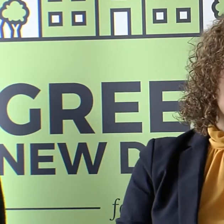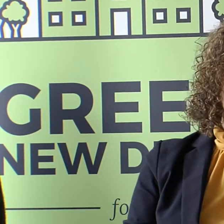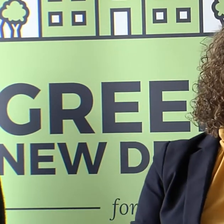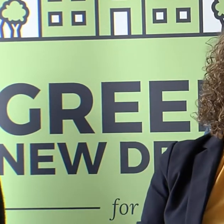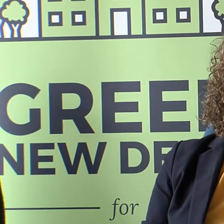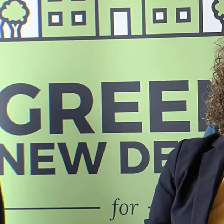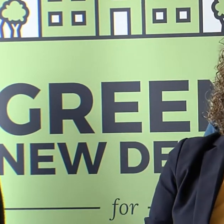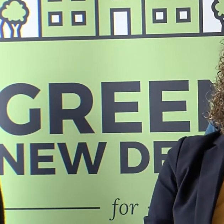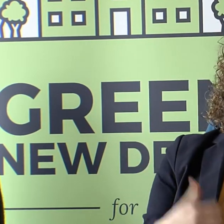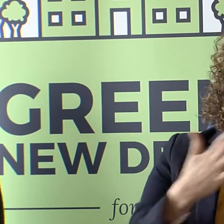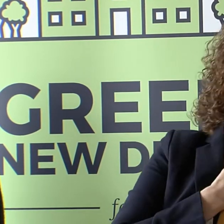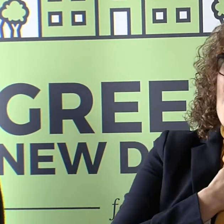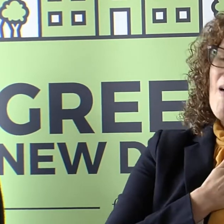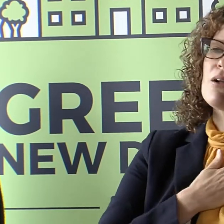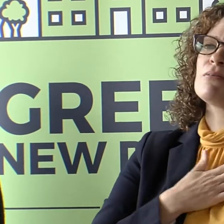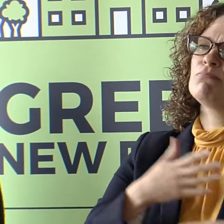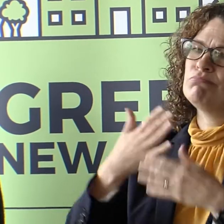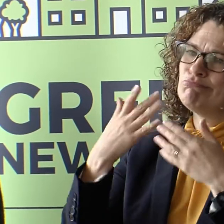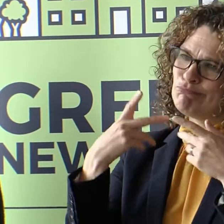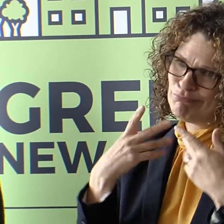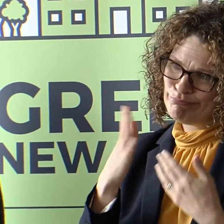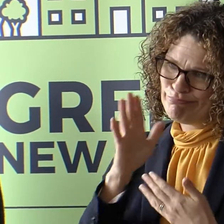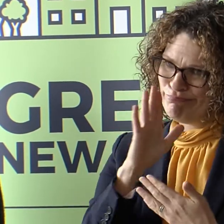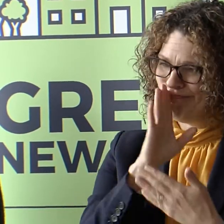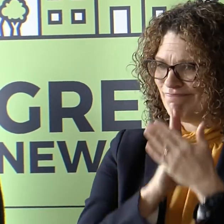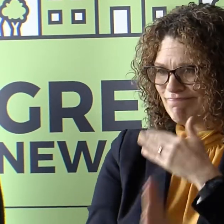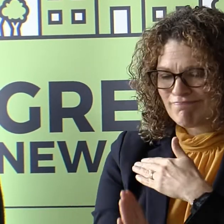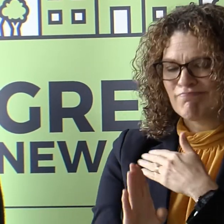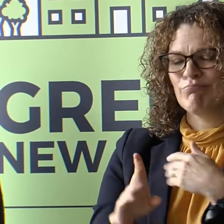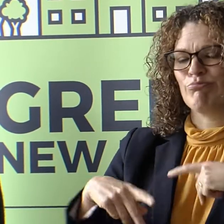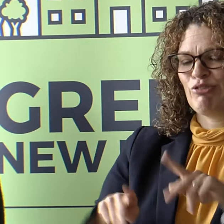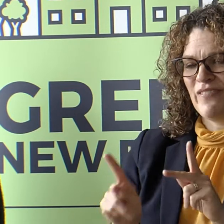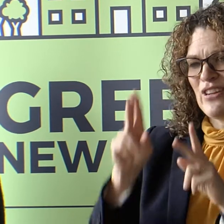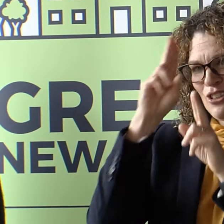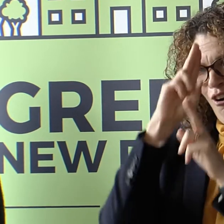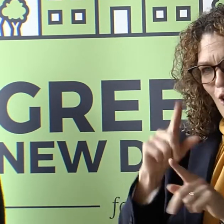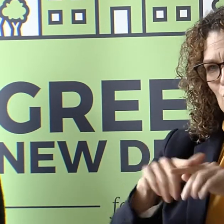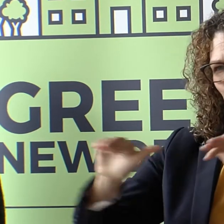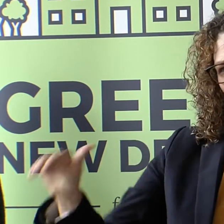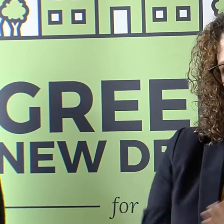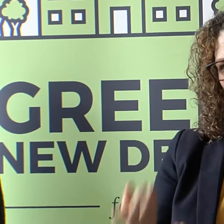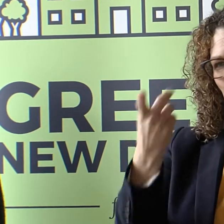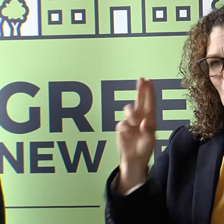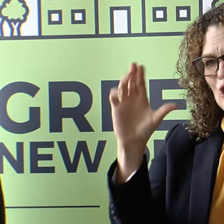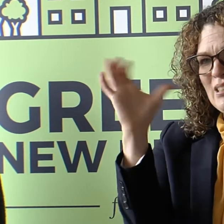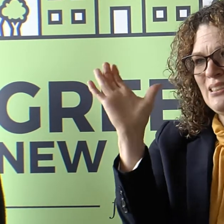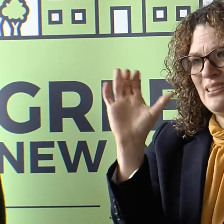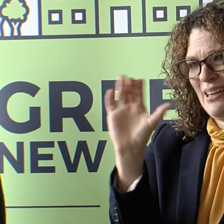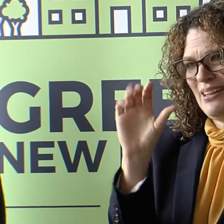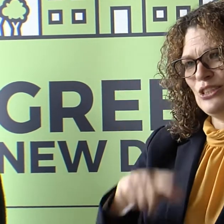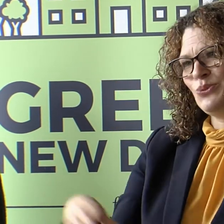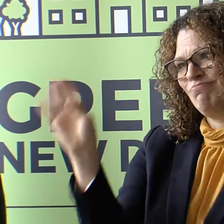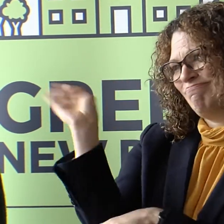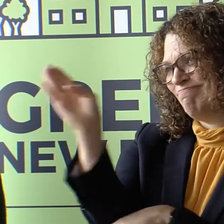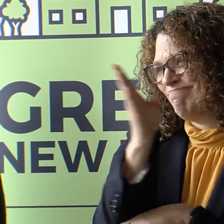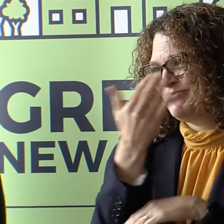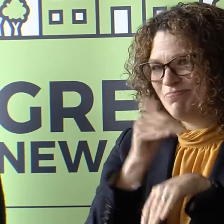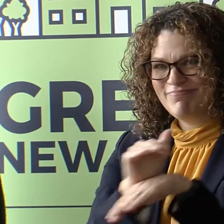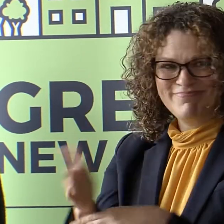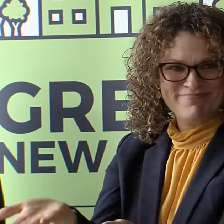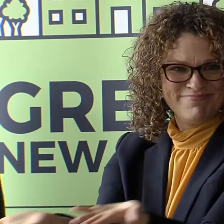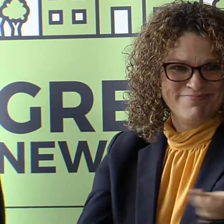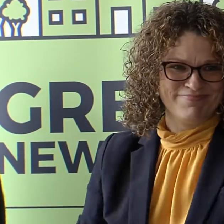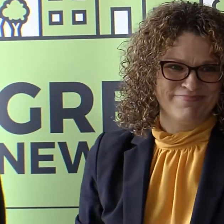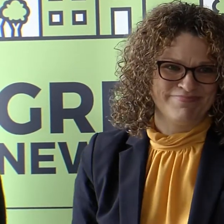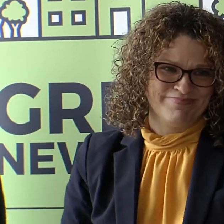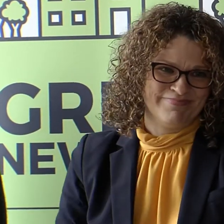Yeah, we've shared many, many experiences and many years with the Jackson Mann community. It's my privilege and honor to introduce our